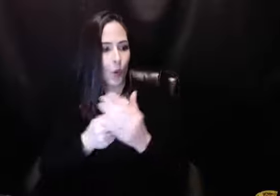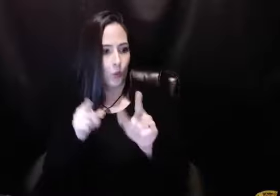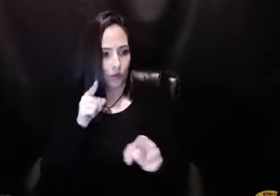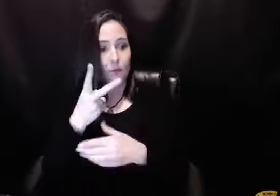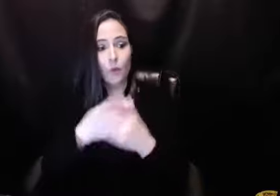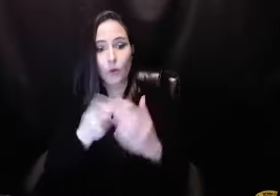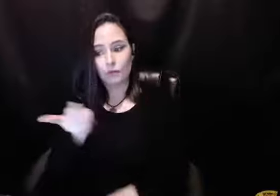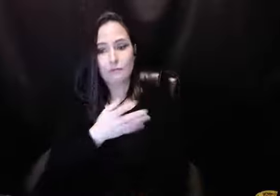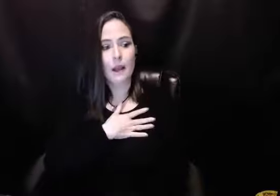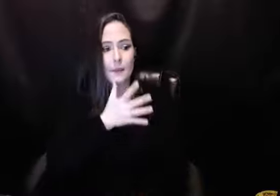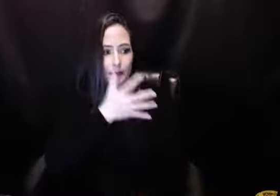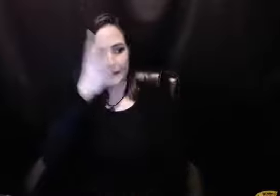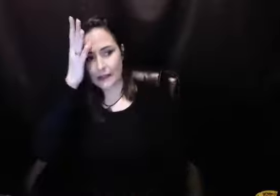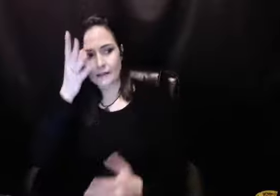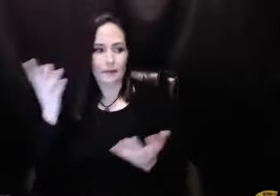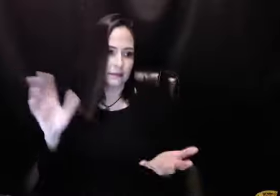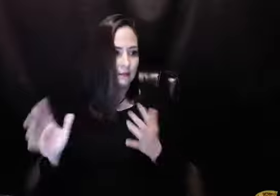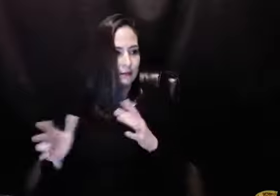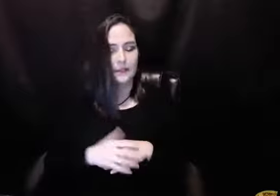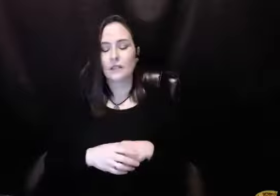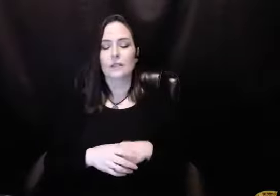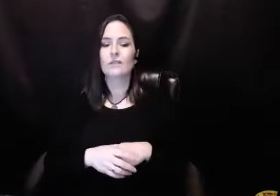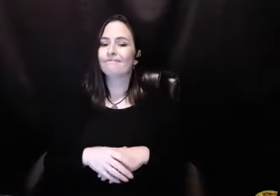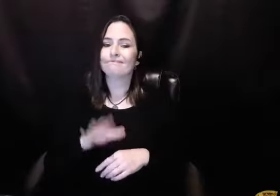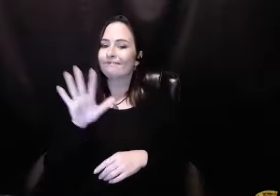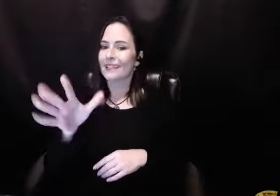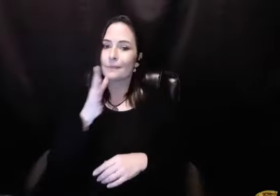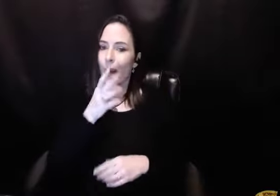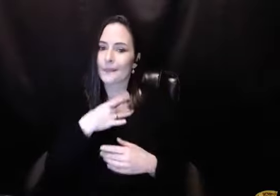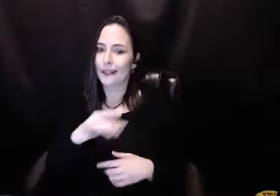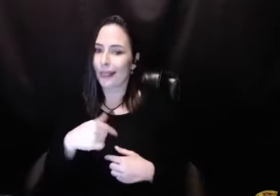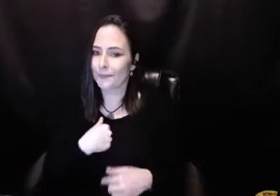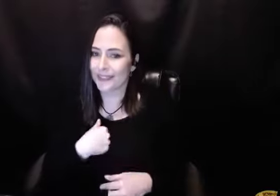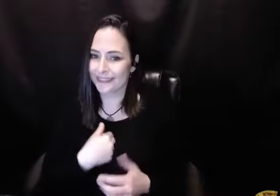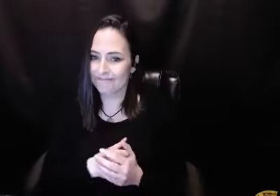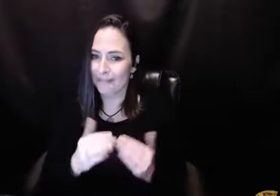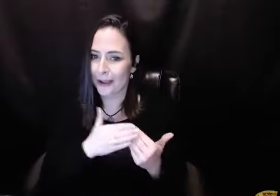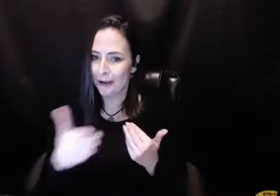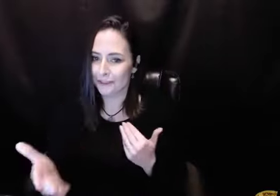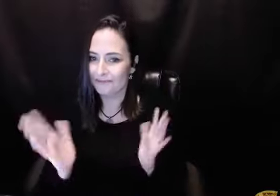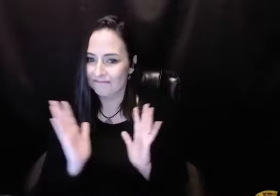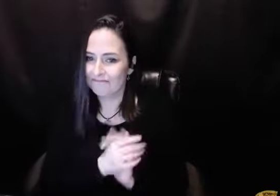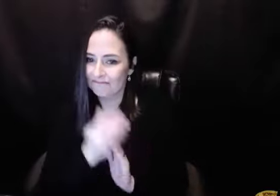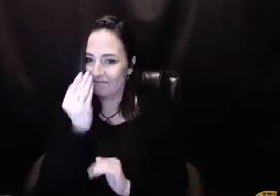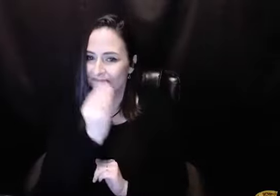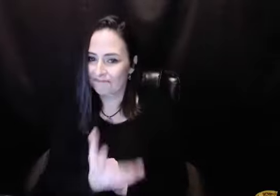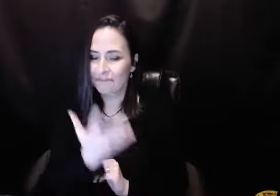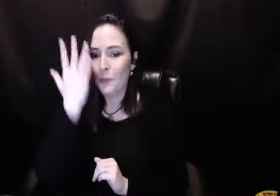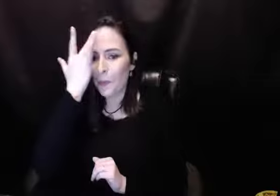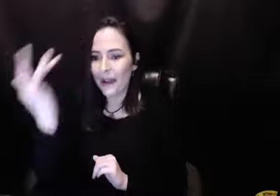anything to do with me. You know, I want to love both of you. You're both my parents. And so his mother was not real fond of